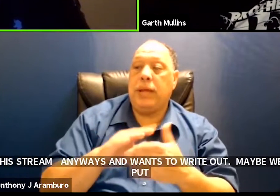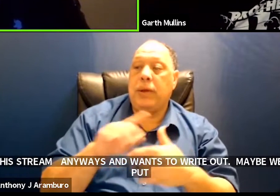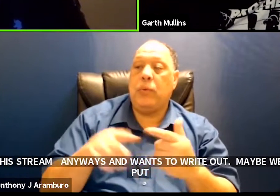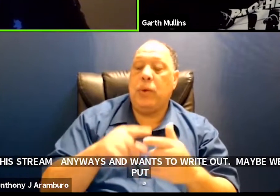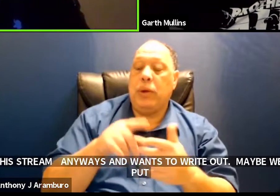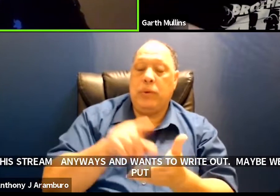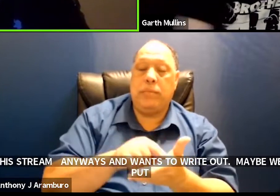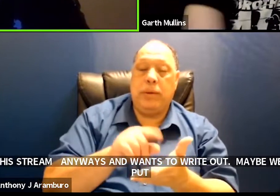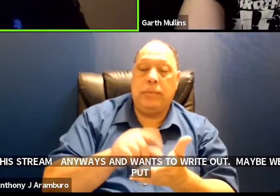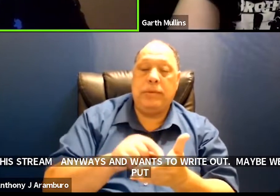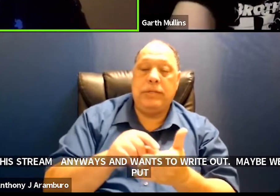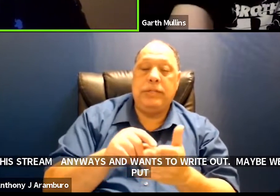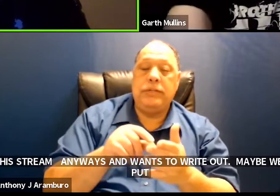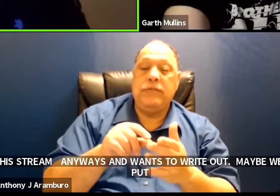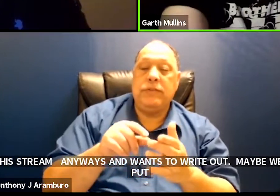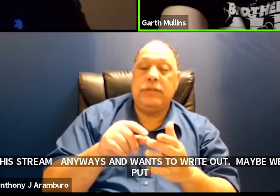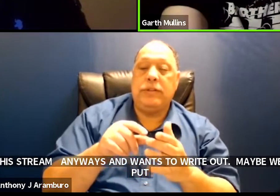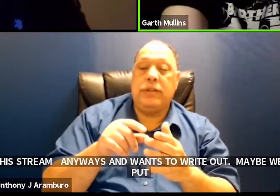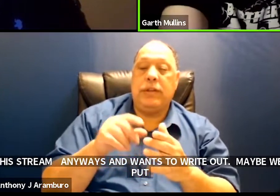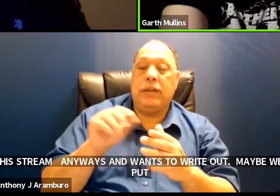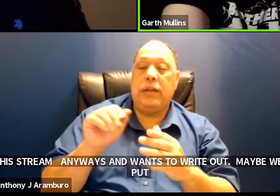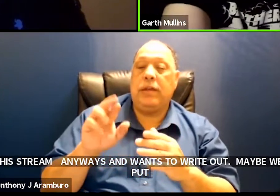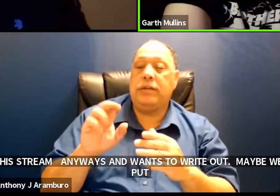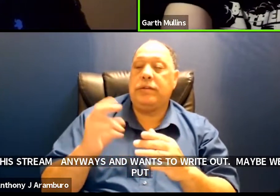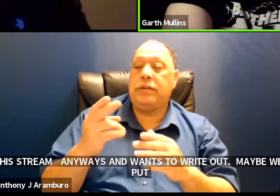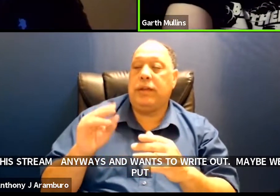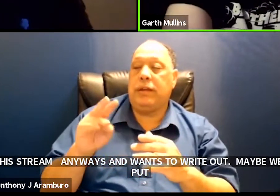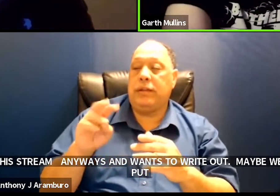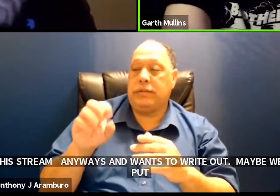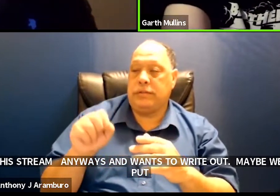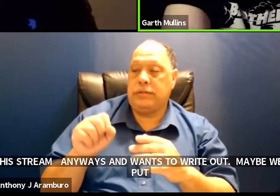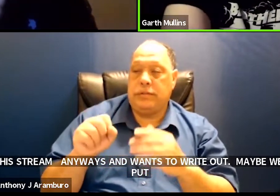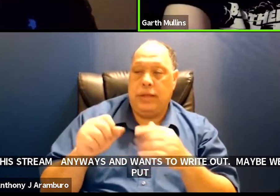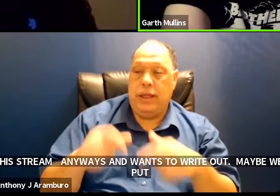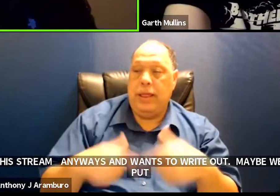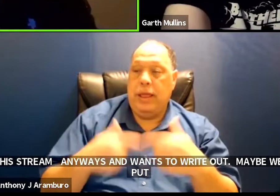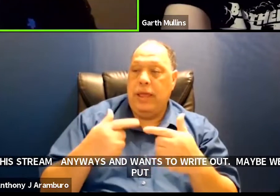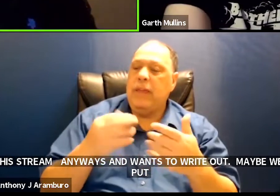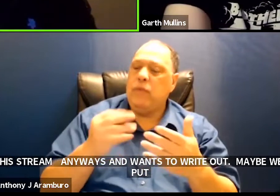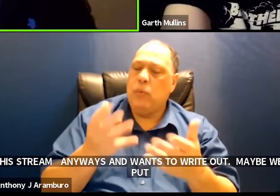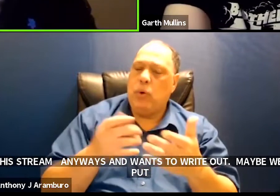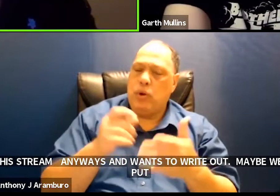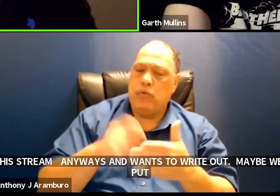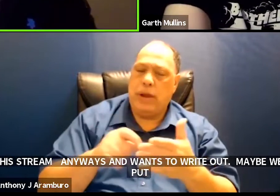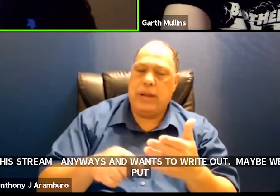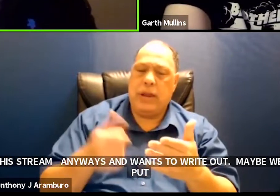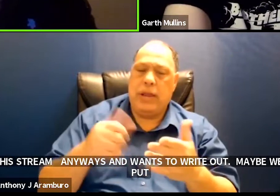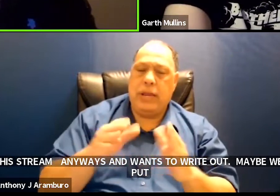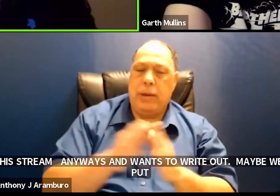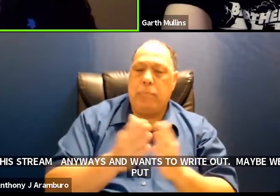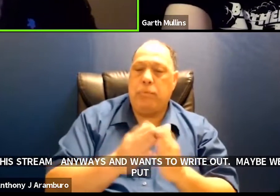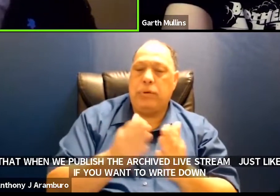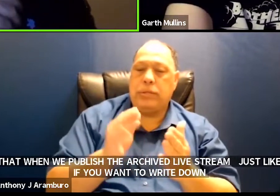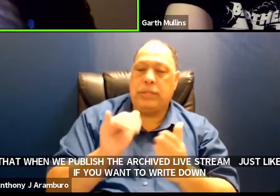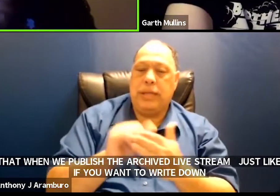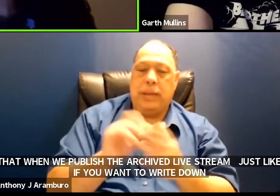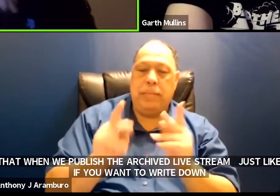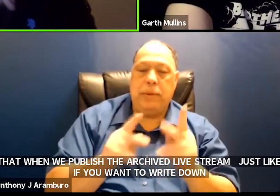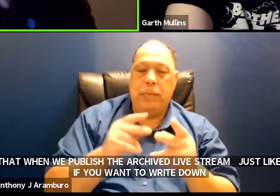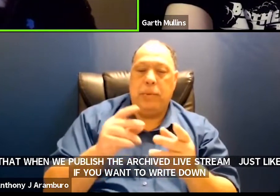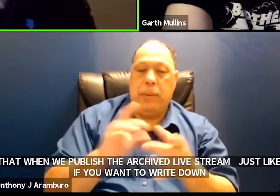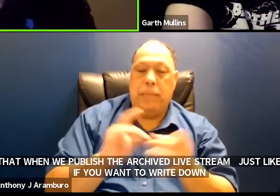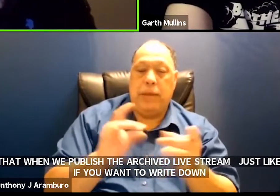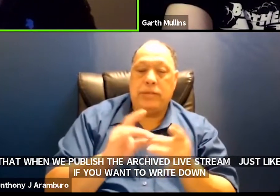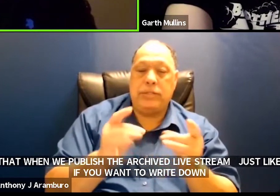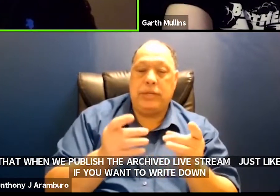the uh the archived uh live stream just like if you want to write down any books or things people mention and pass